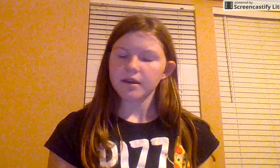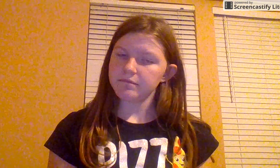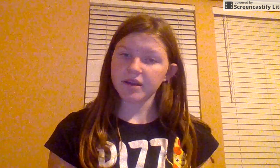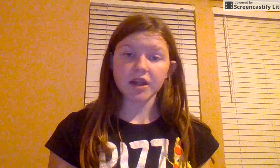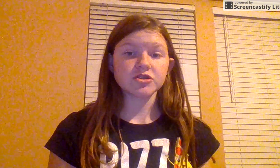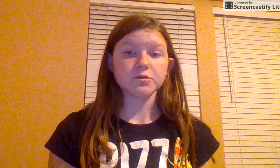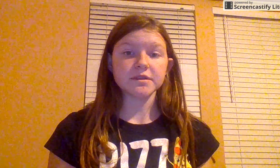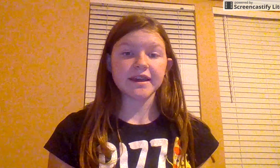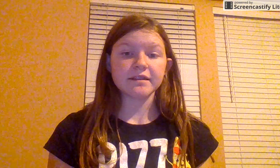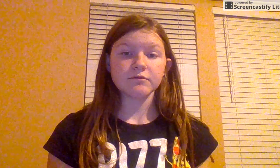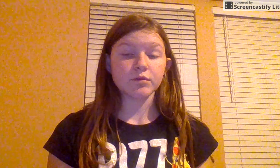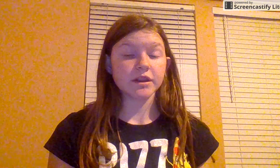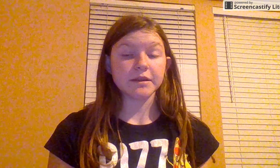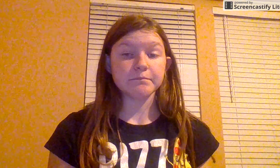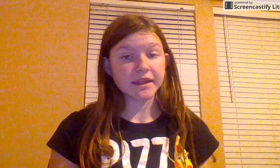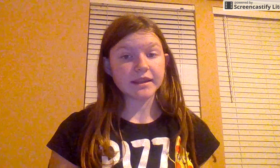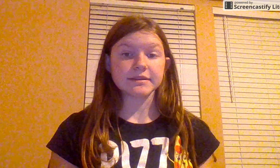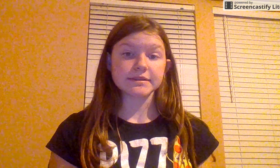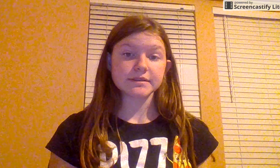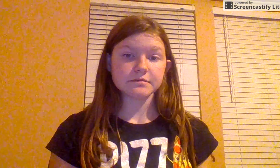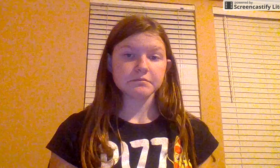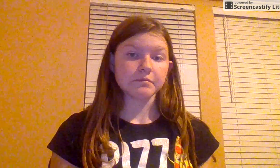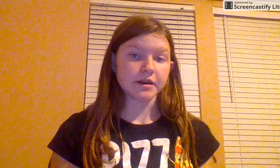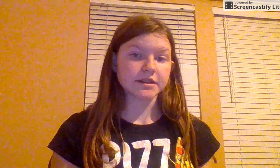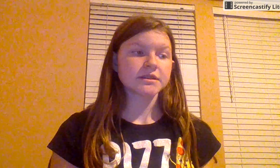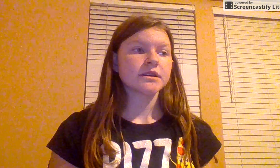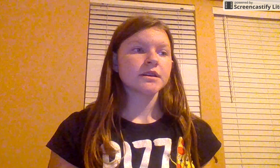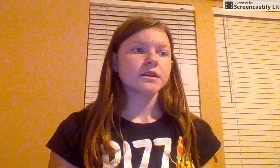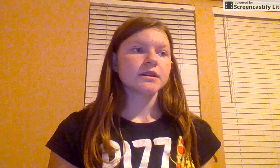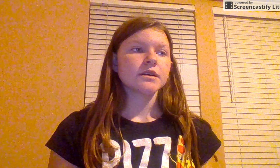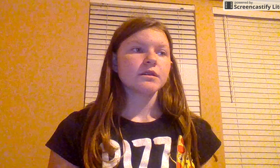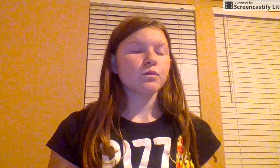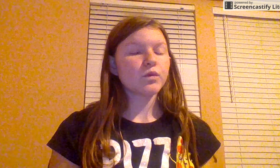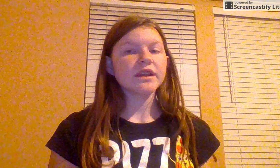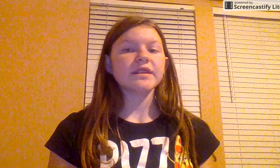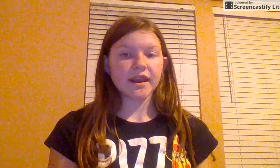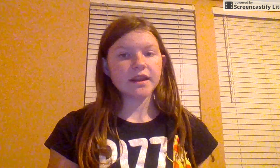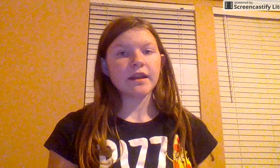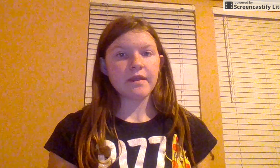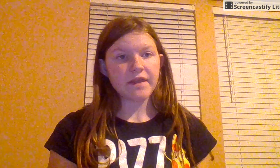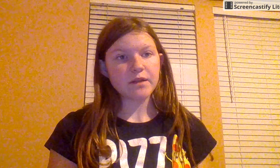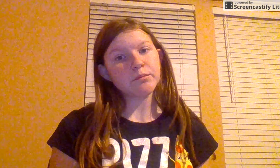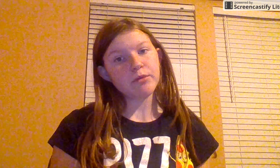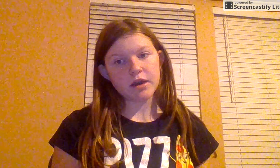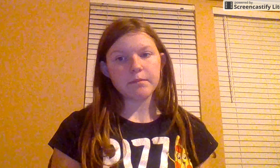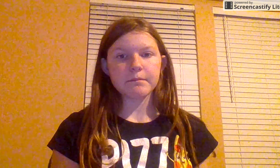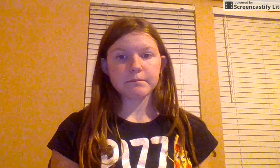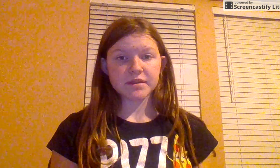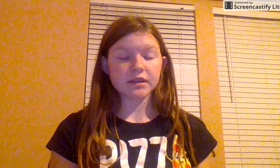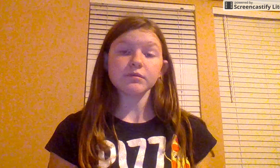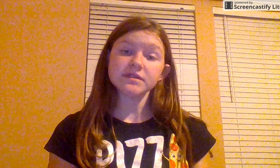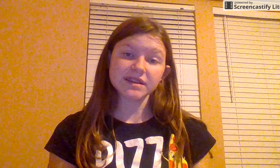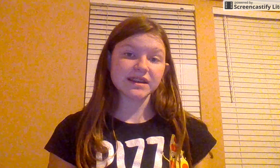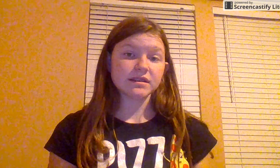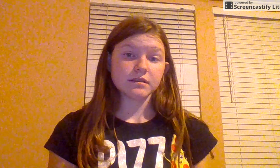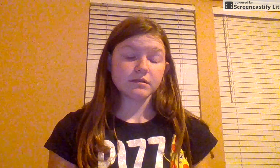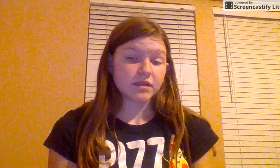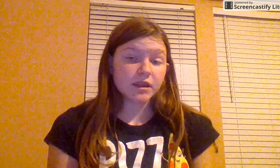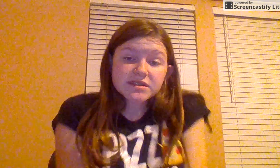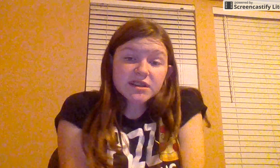I'm not sure what that really means, but we dated, and then we broke up. He was, like, he was the